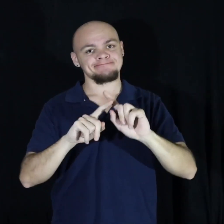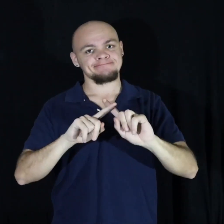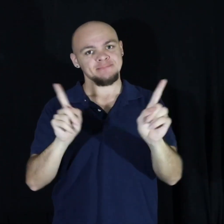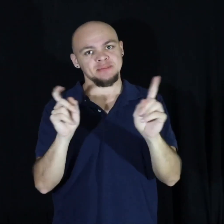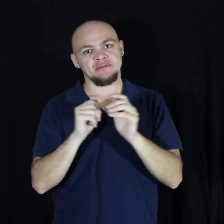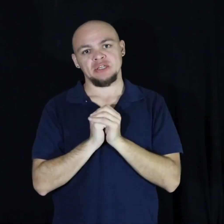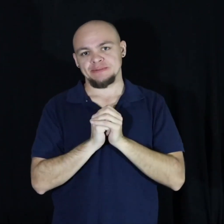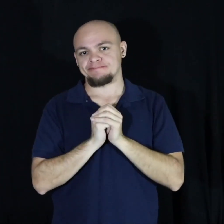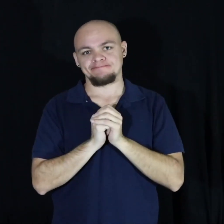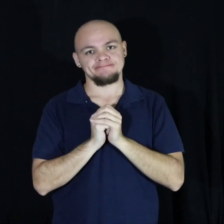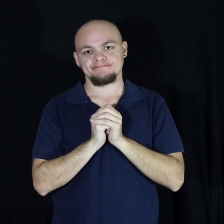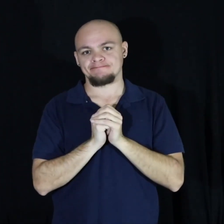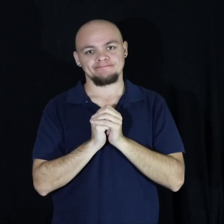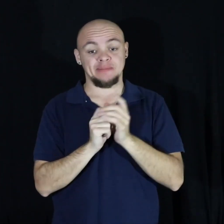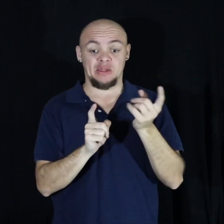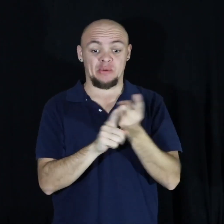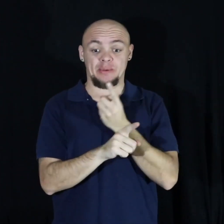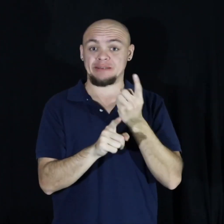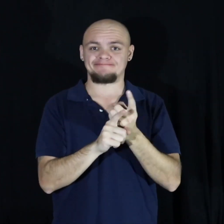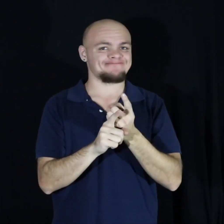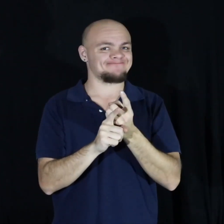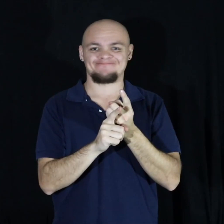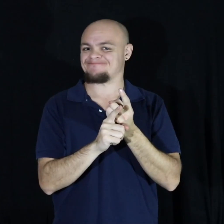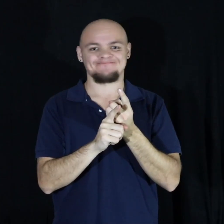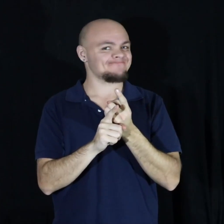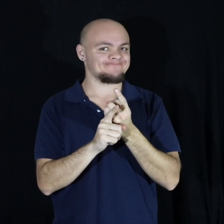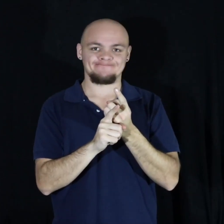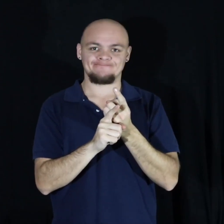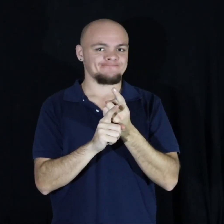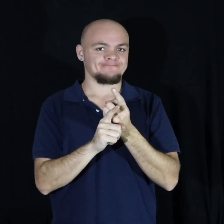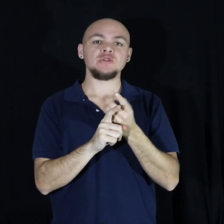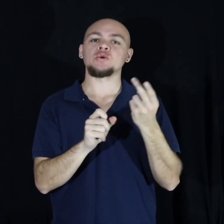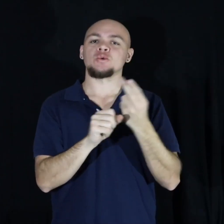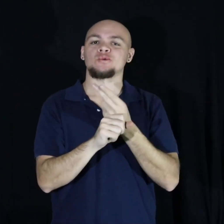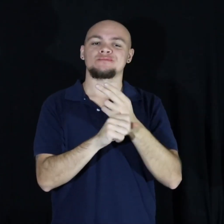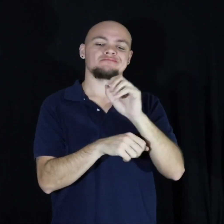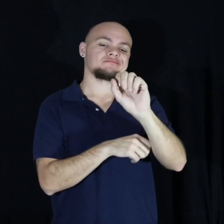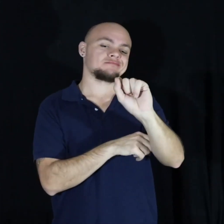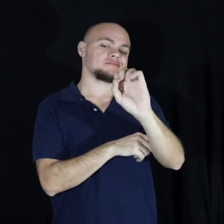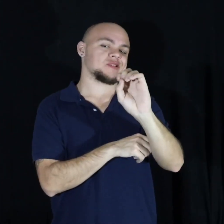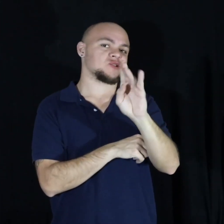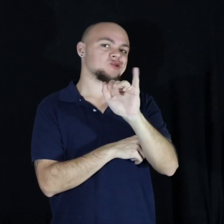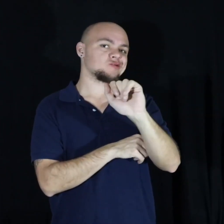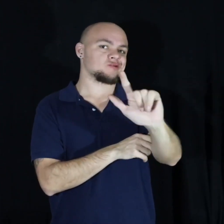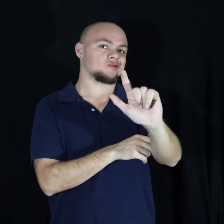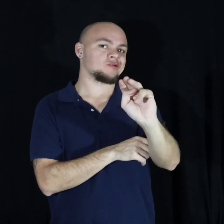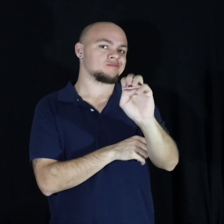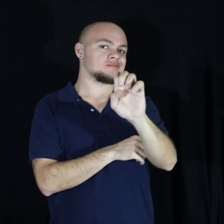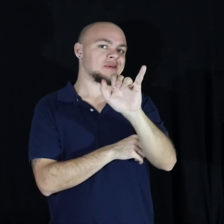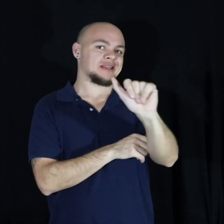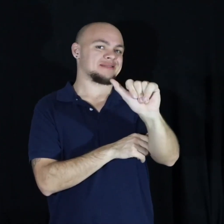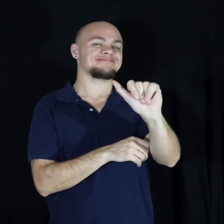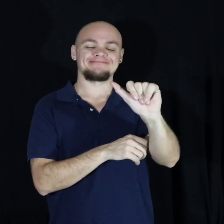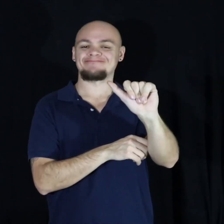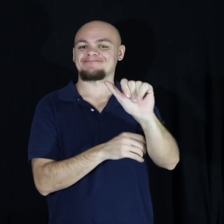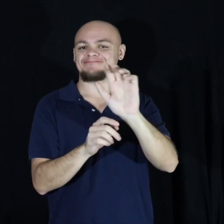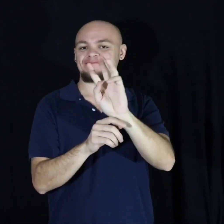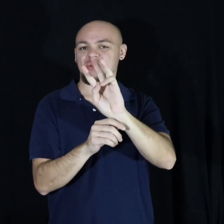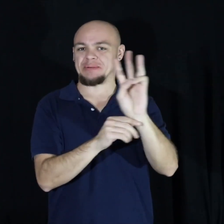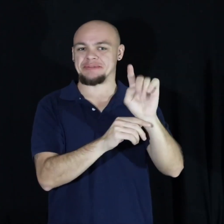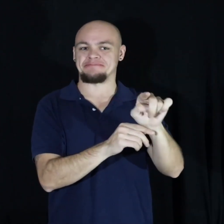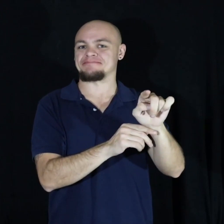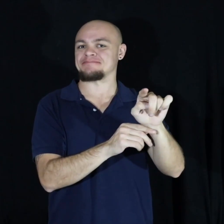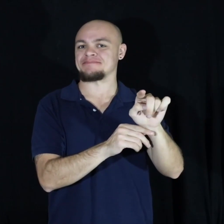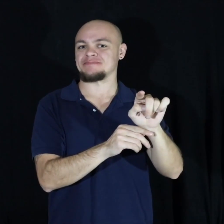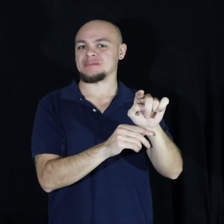it's not taking place the right way it's happening through social media sites instead you can be the reason